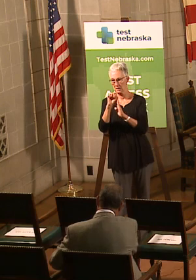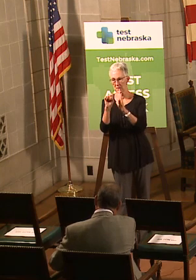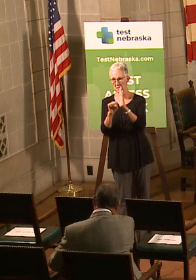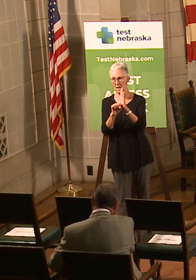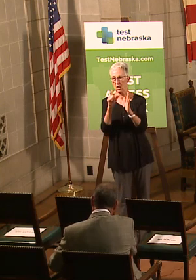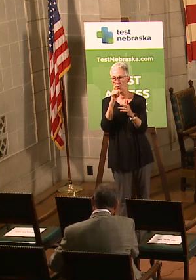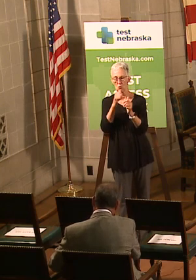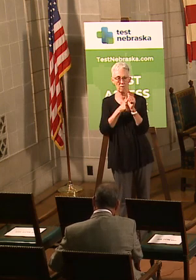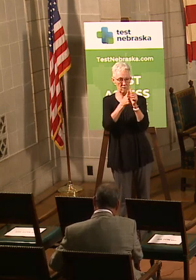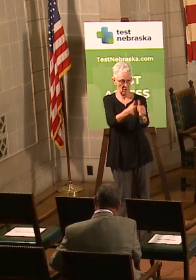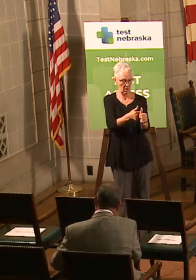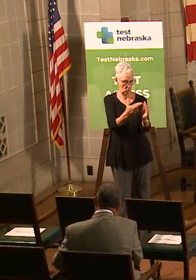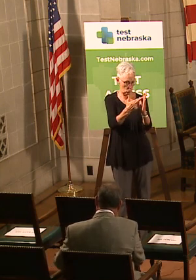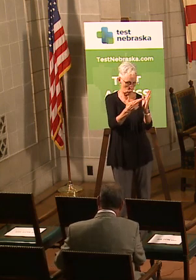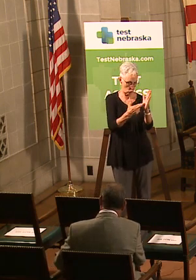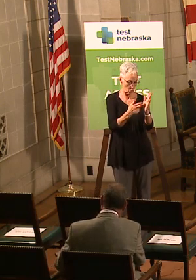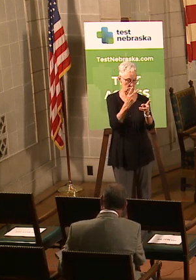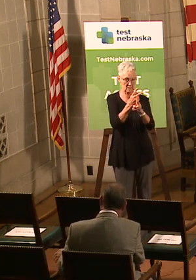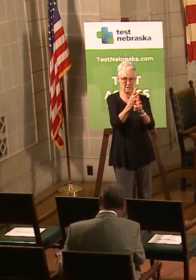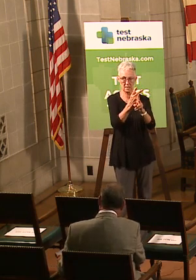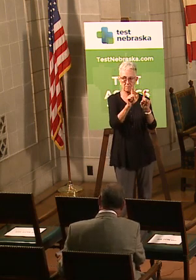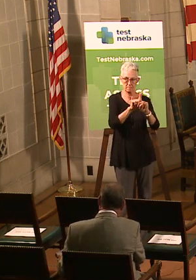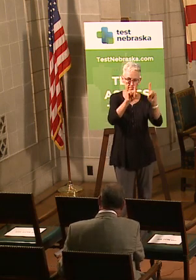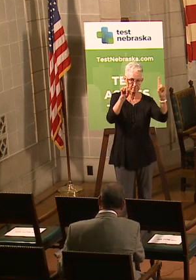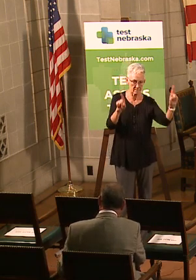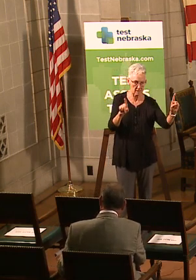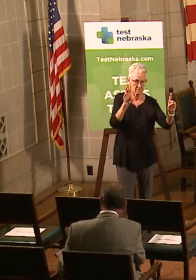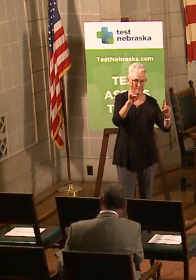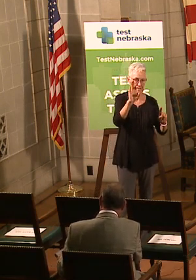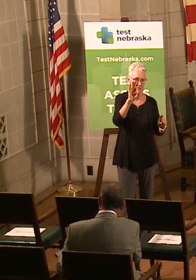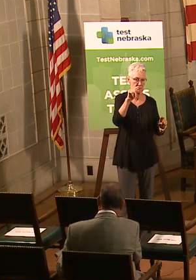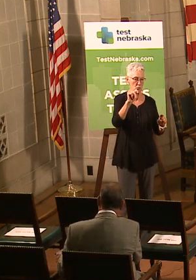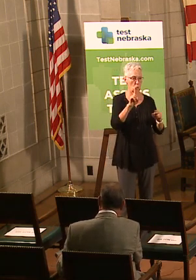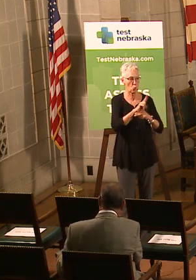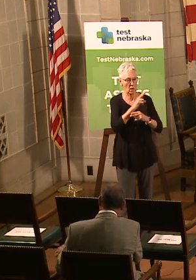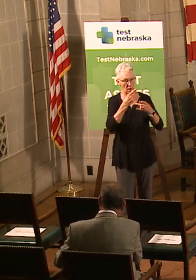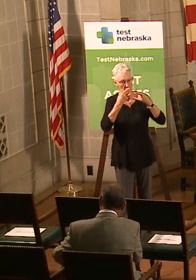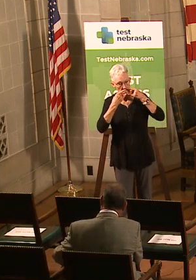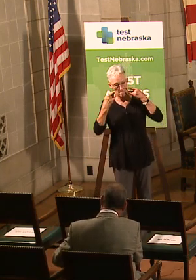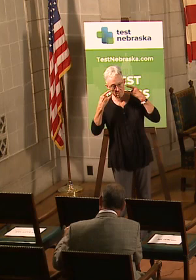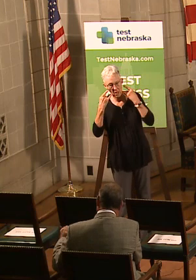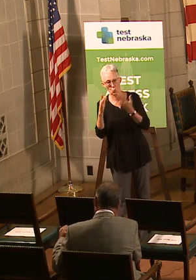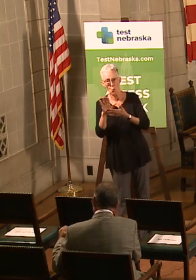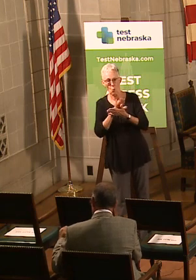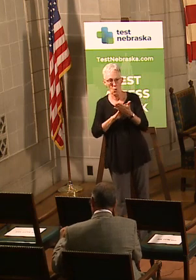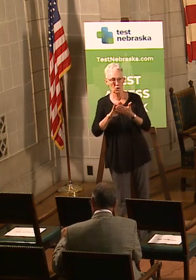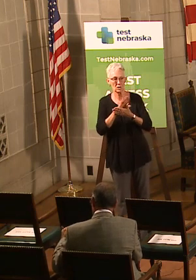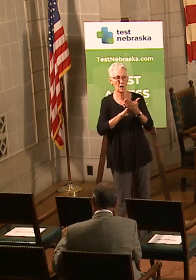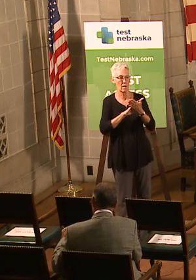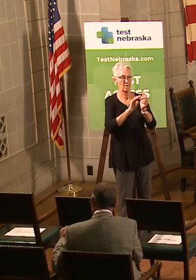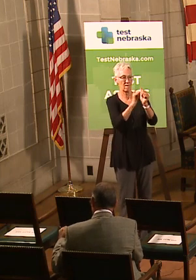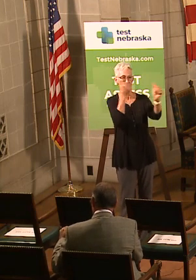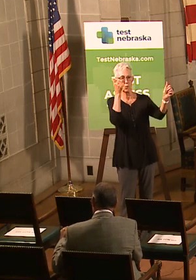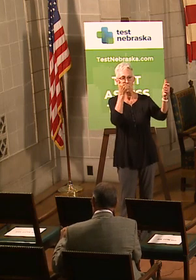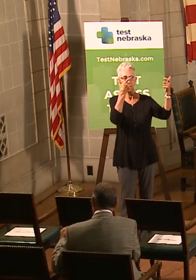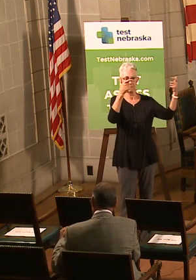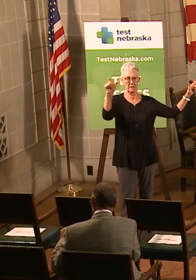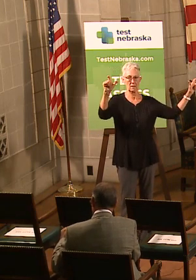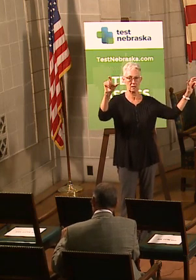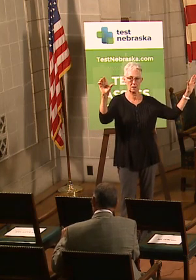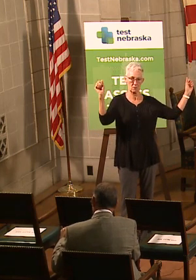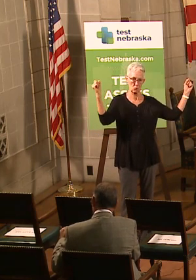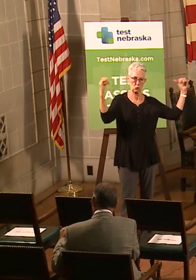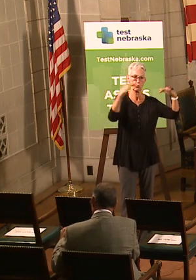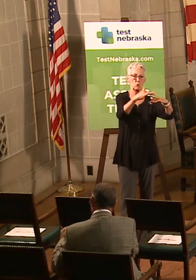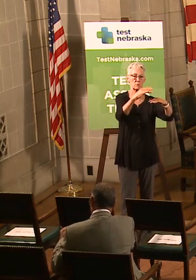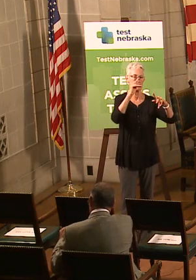social distance, washing your hands often, wearing that mask when you're going to the store, avoiding large groups. All the things you're doing has worked to be able to slow the spread